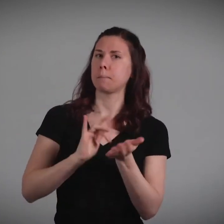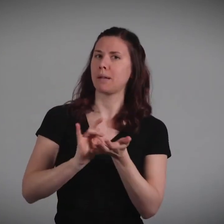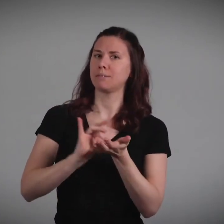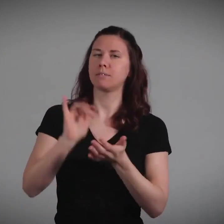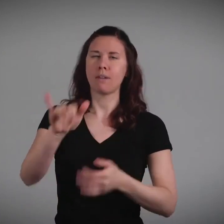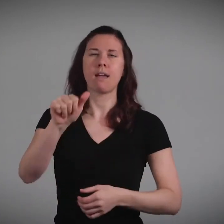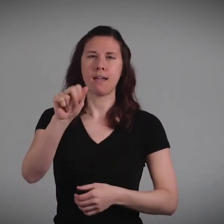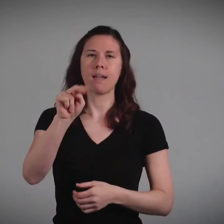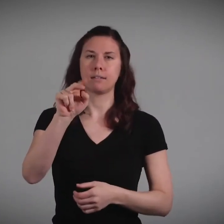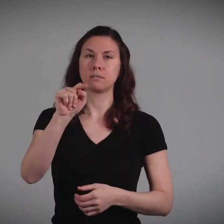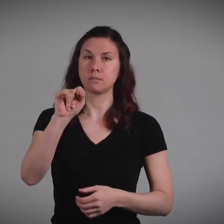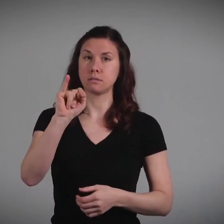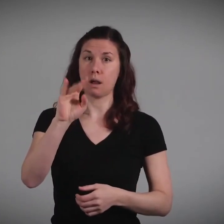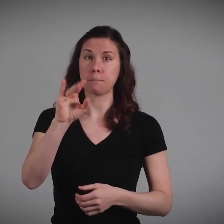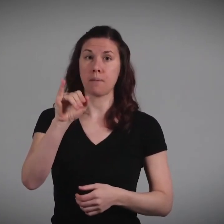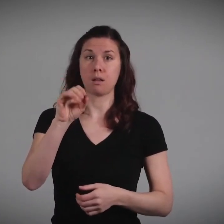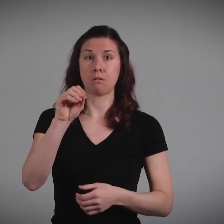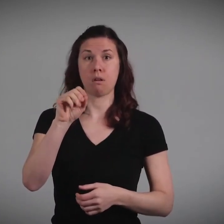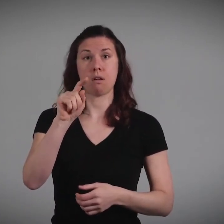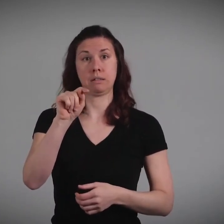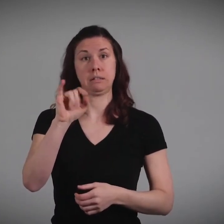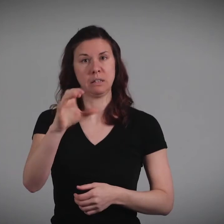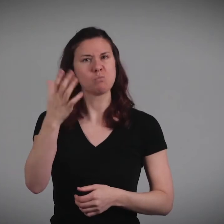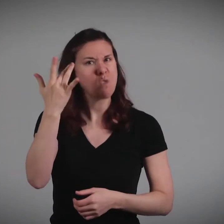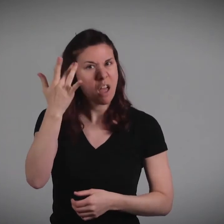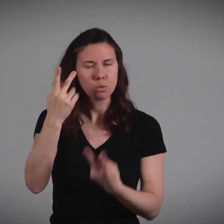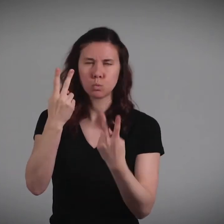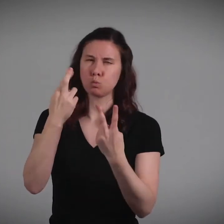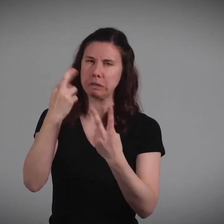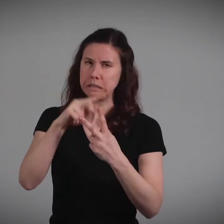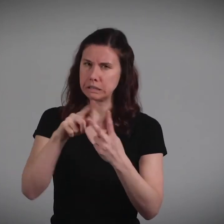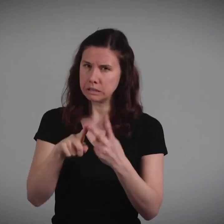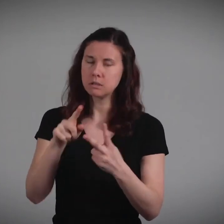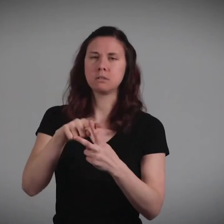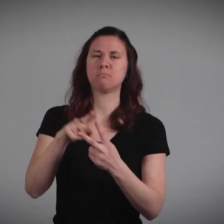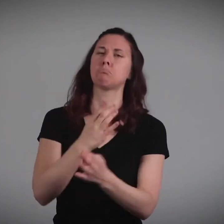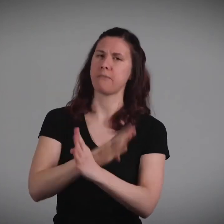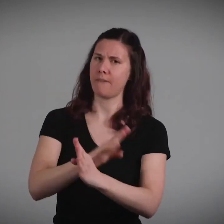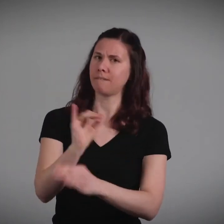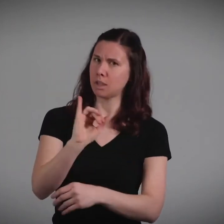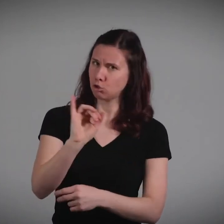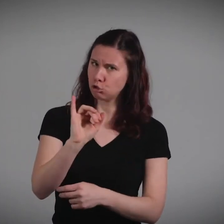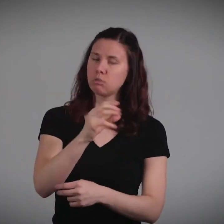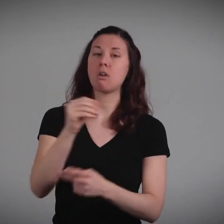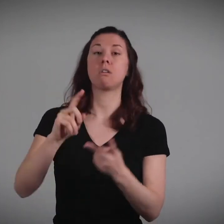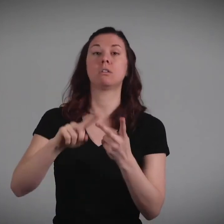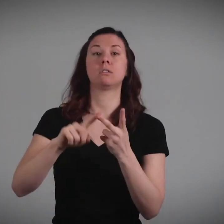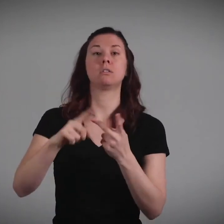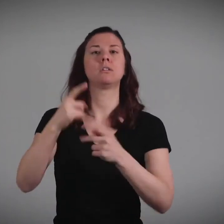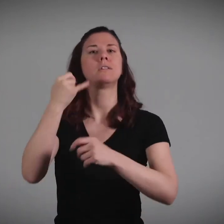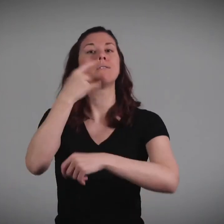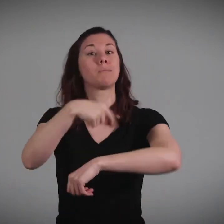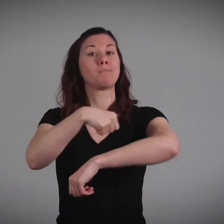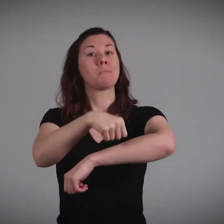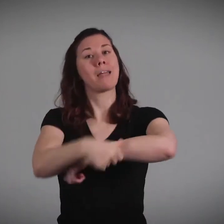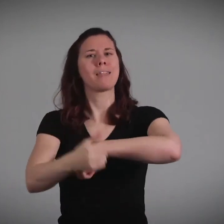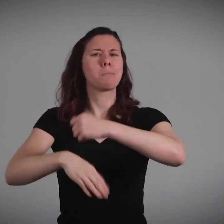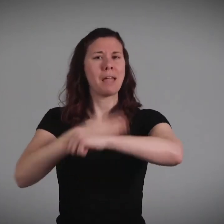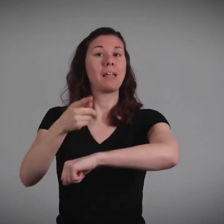After you've cleaned it, apply the antibiotic to the surface. This does two things. It prevents infection and it also keeps